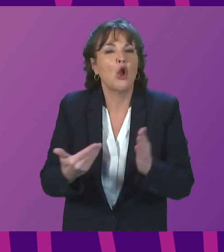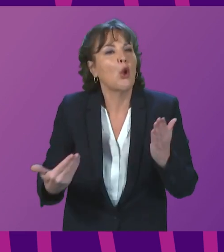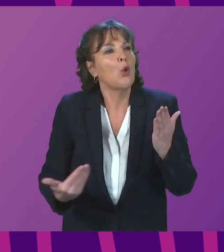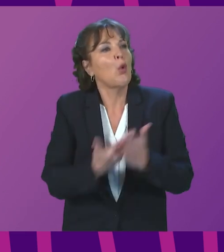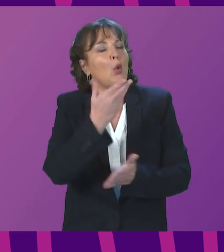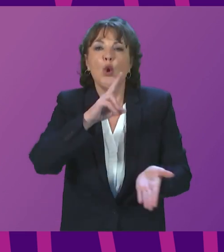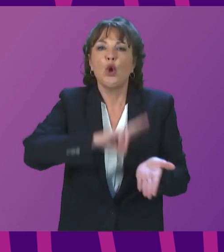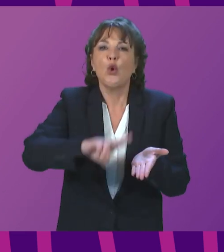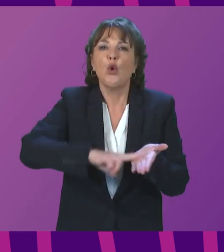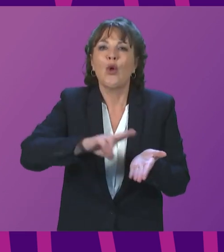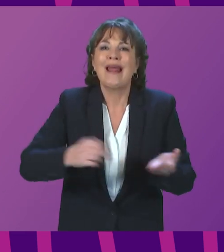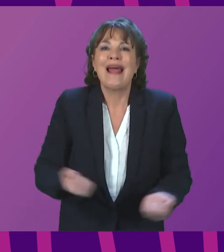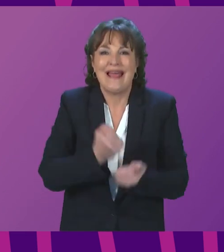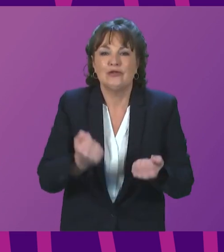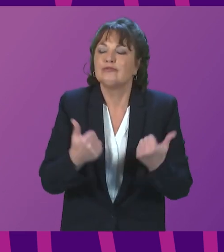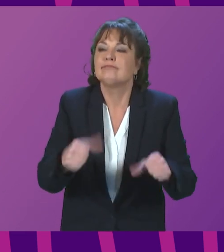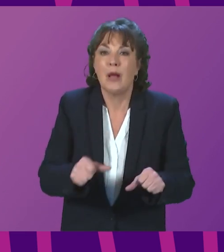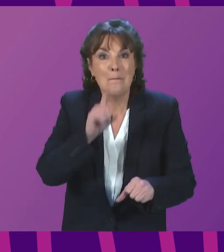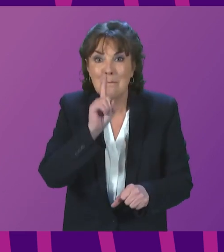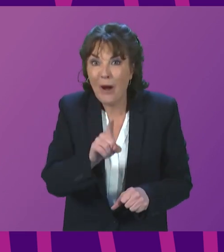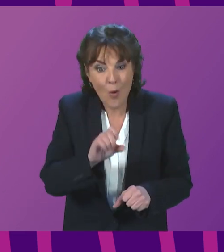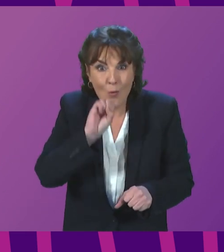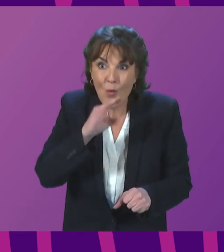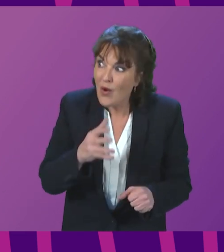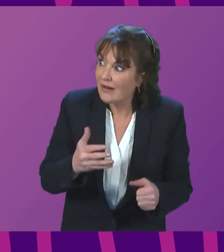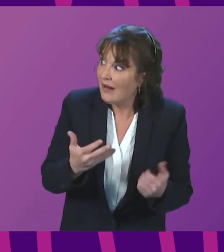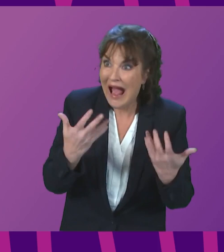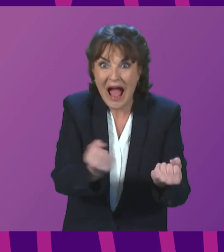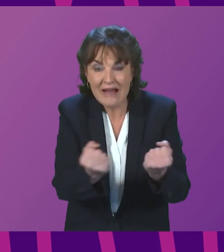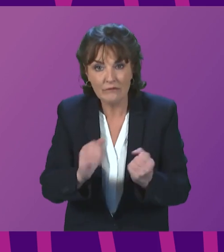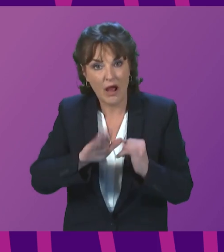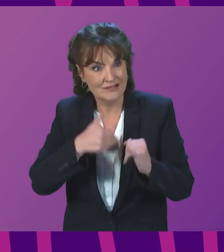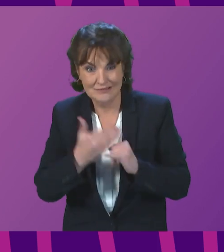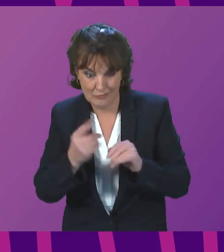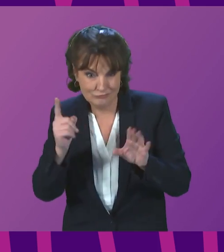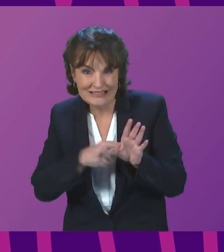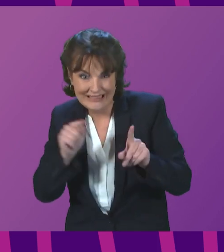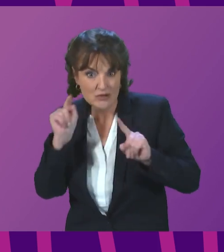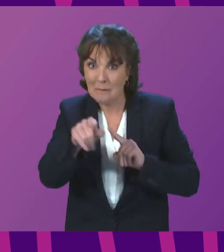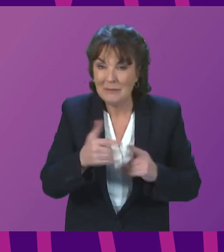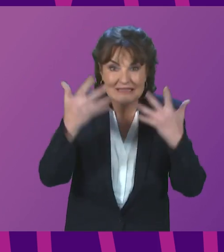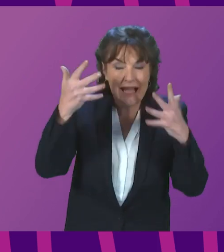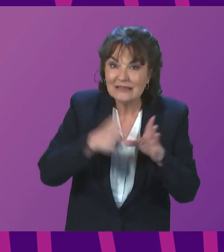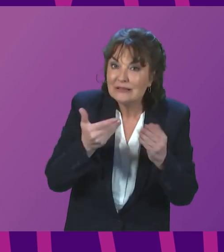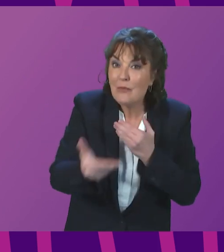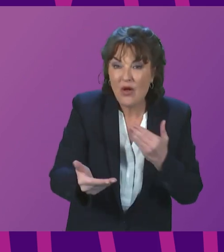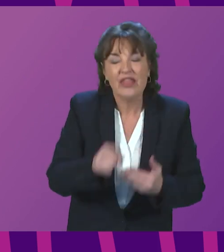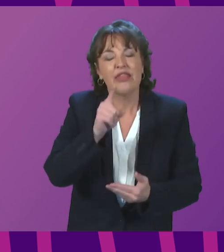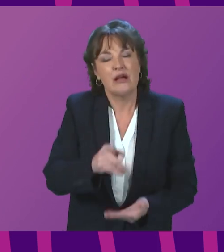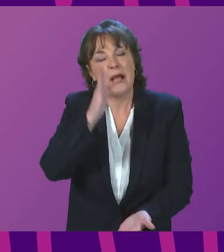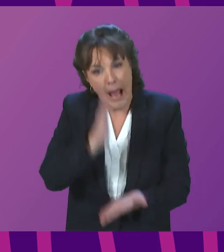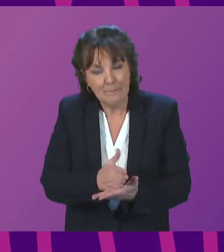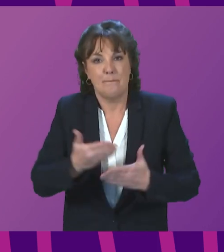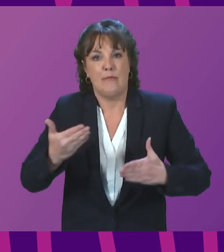today, it would be years, if not decades, before any of that came on stream. That is the practical reality.